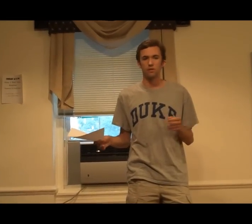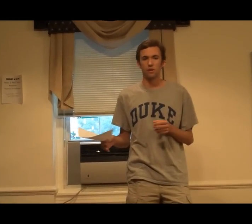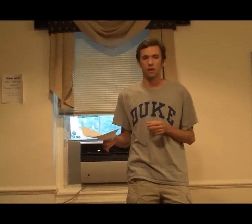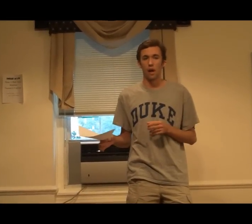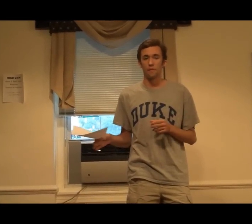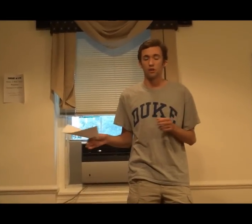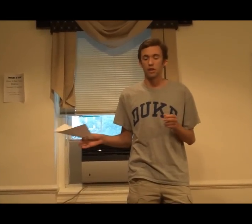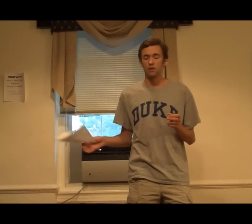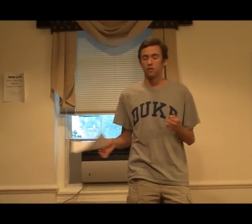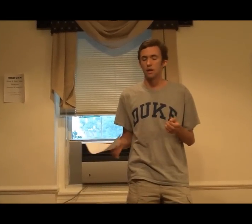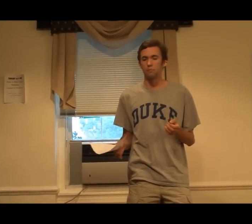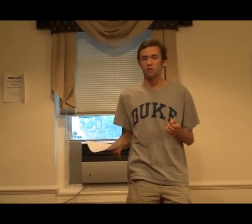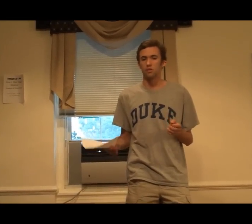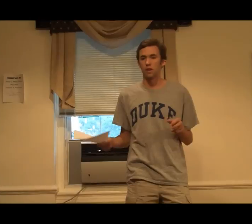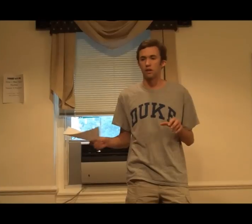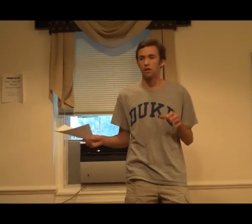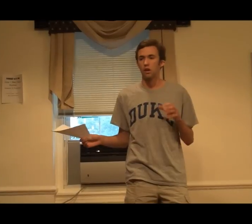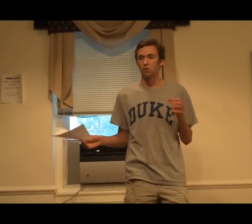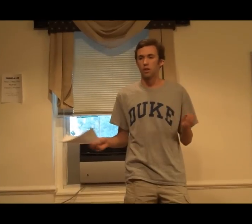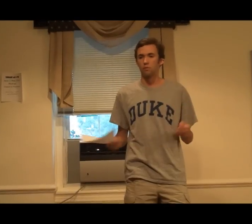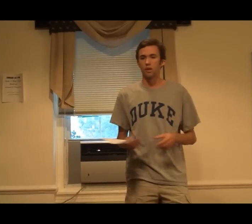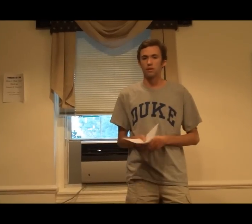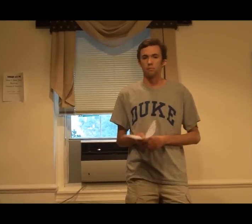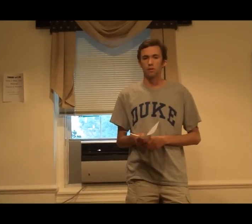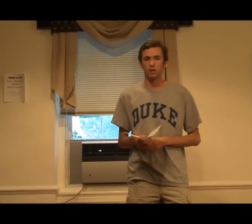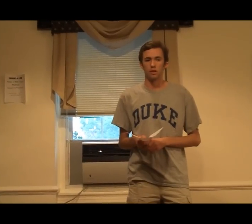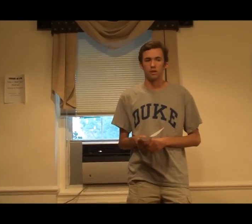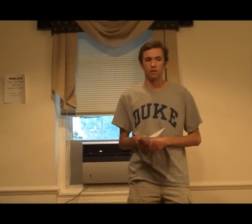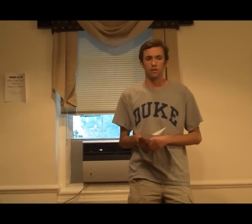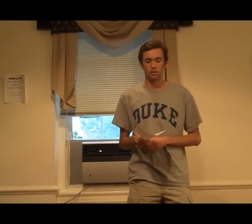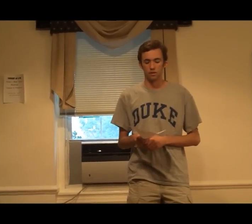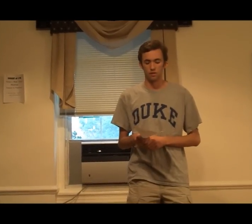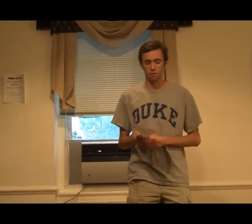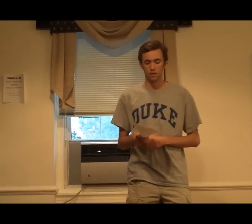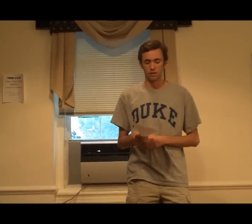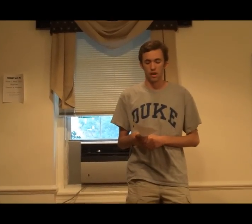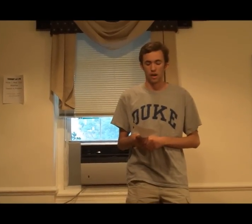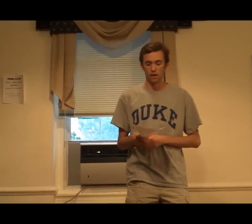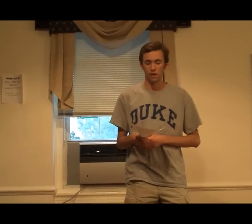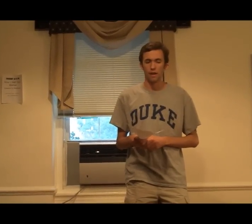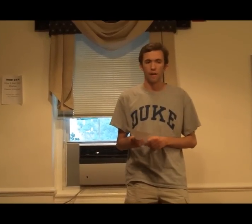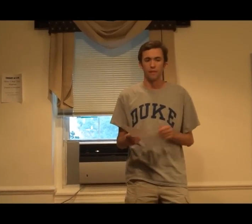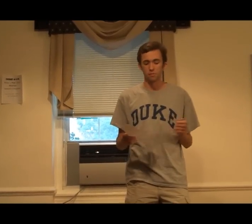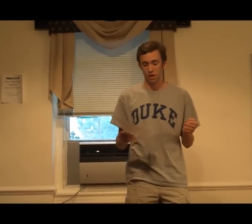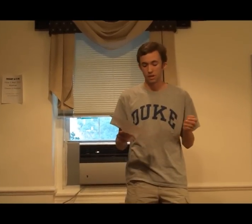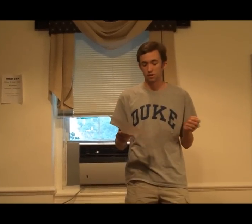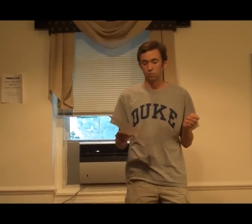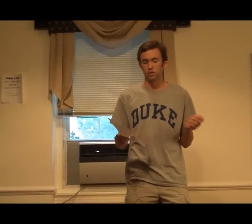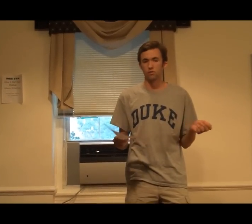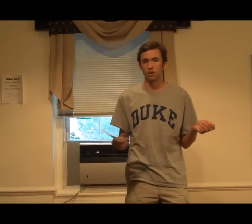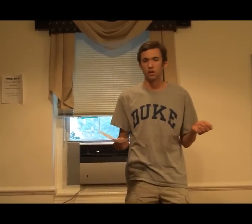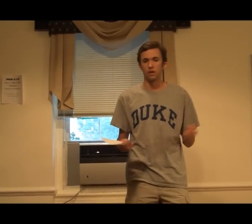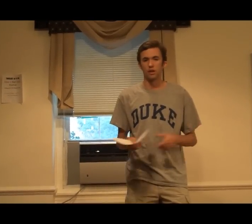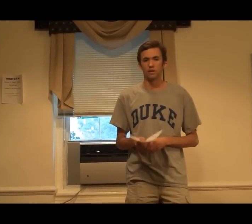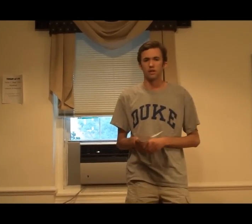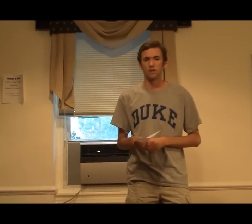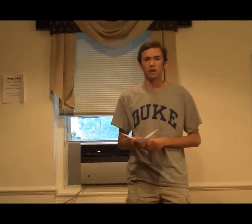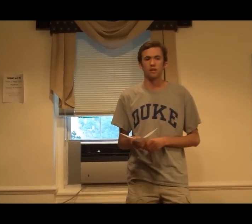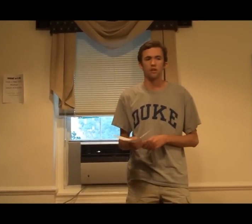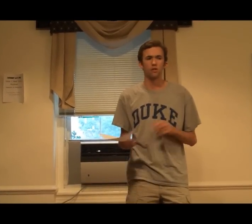they tried to do the same sort of thing where they raised him to be able to sign. And this project wasn't really a success. only